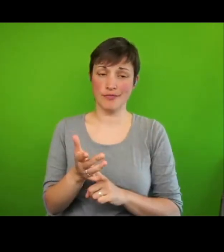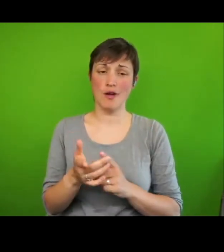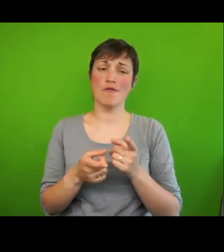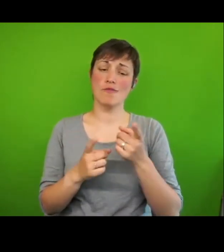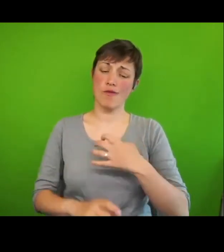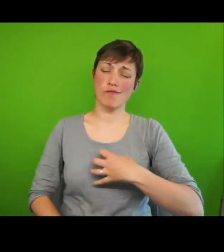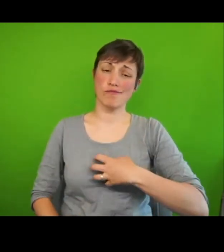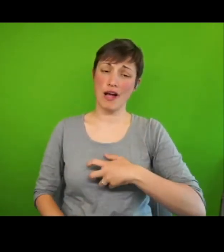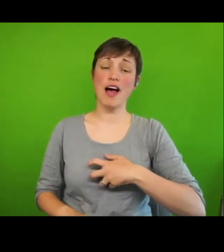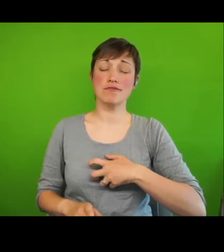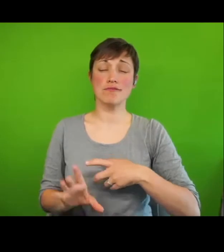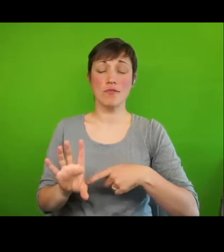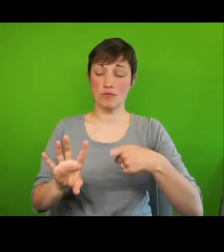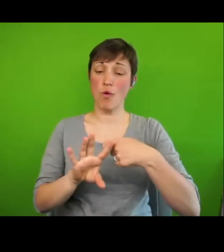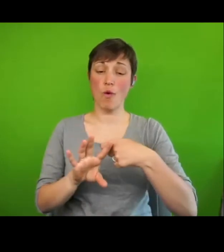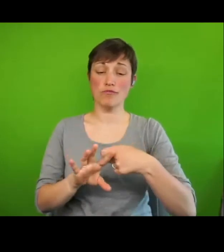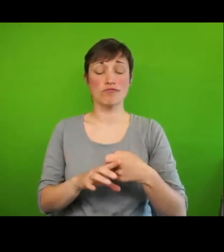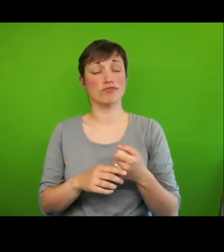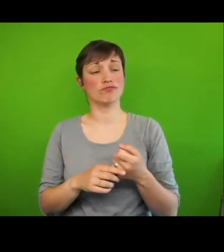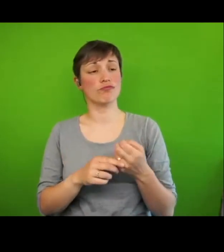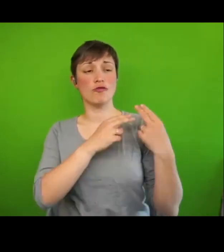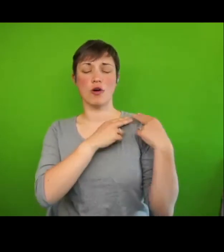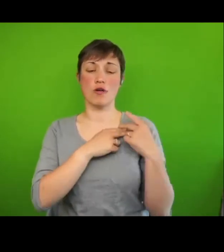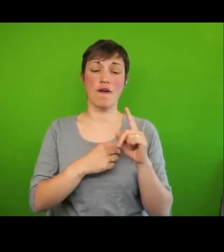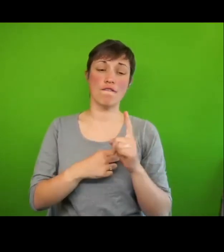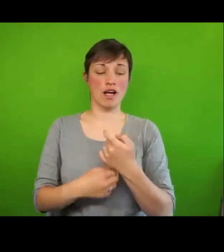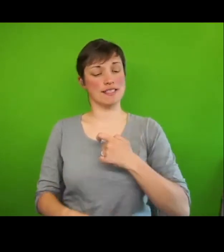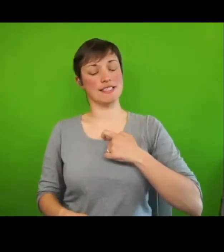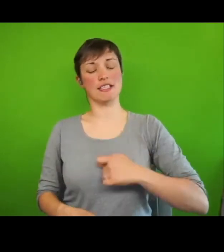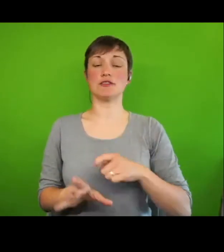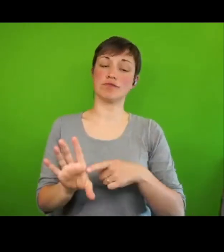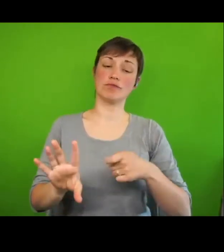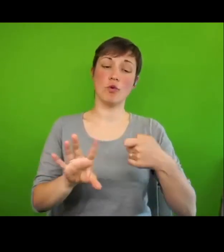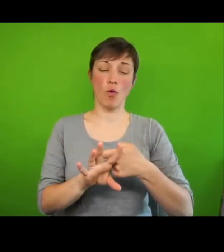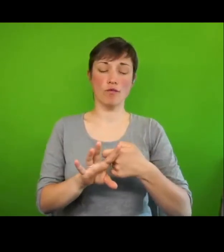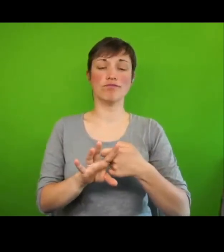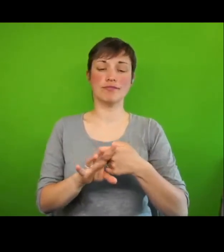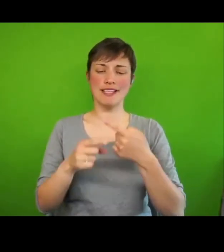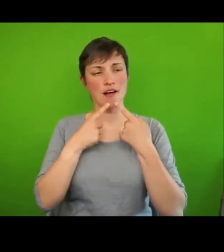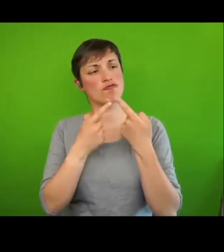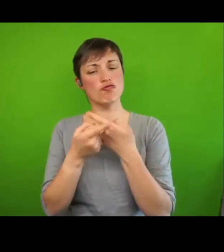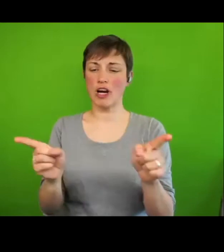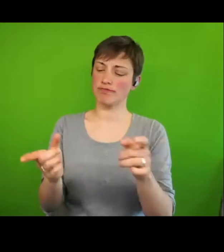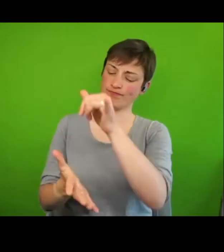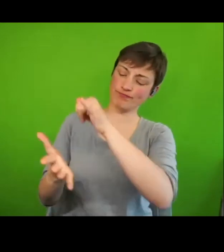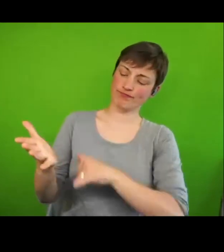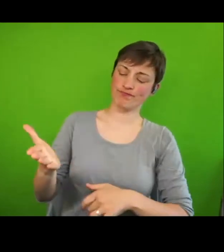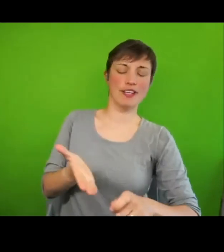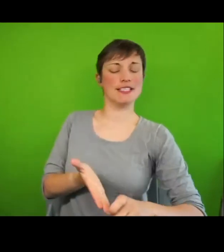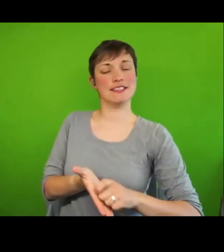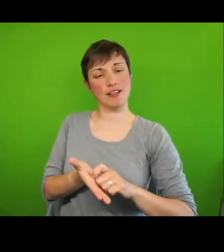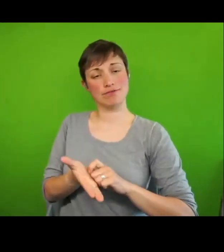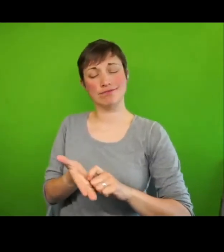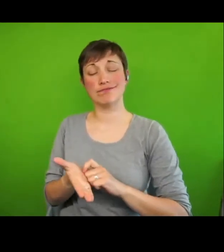in the role of first citizen of York, signed a declaration making York the